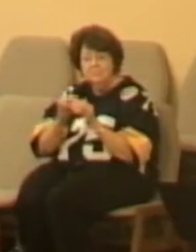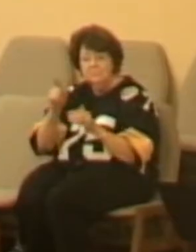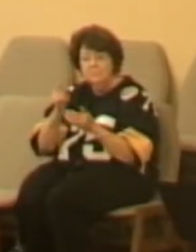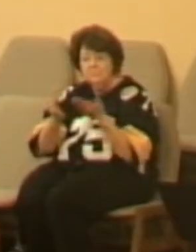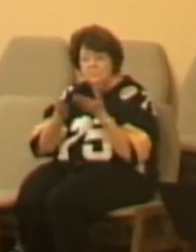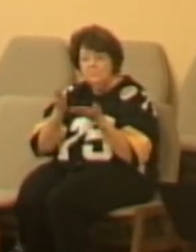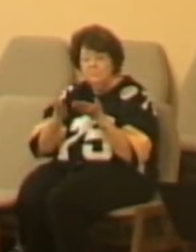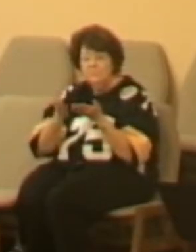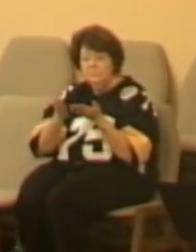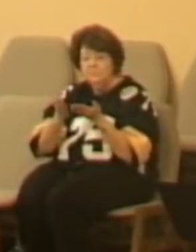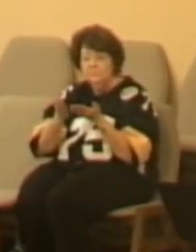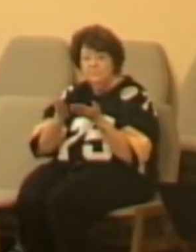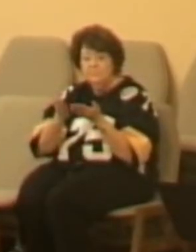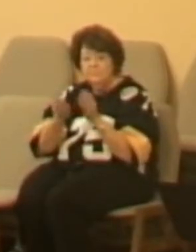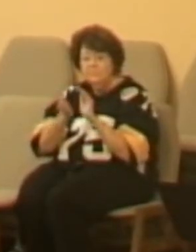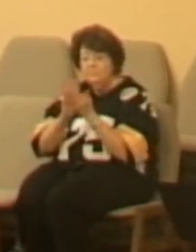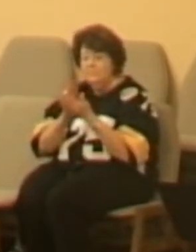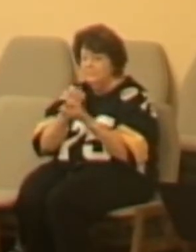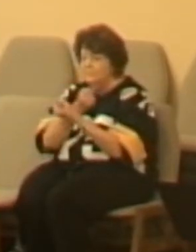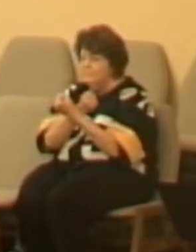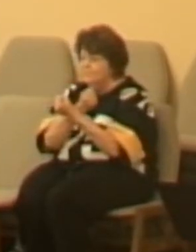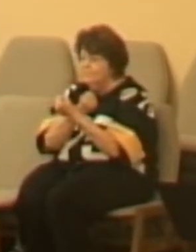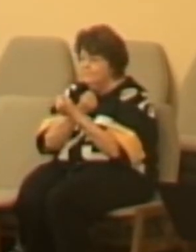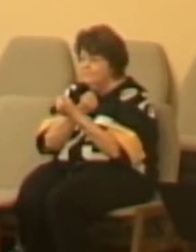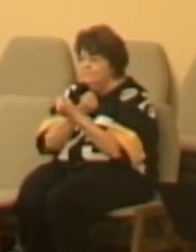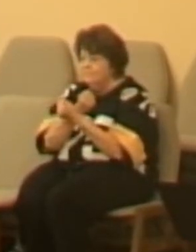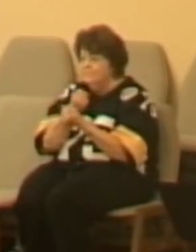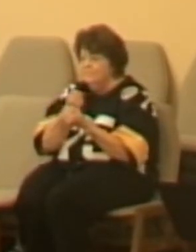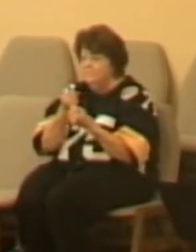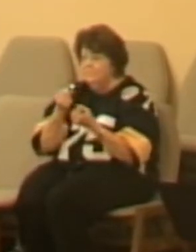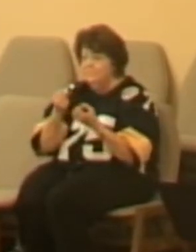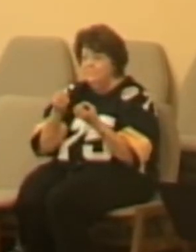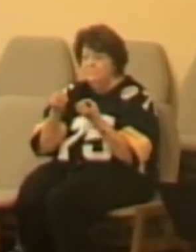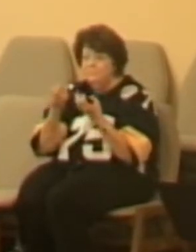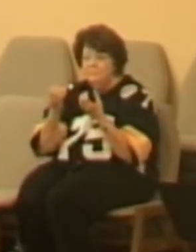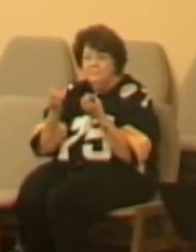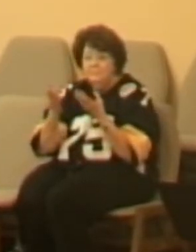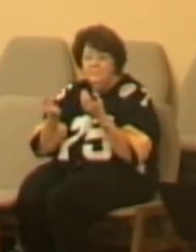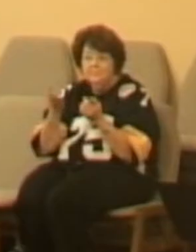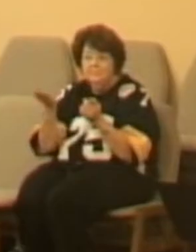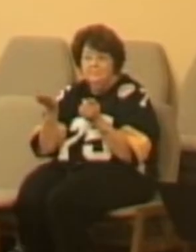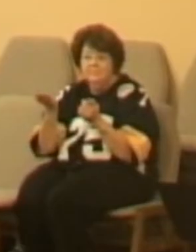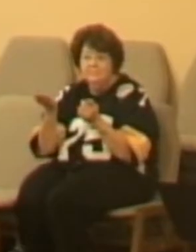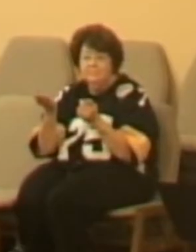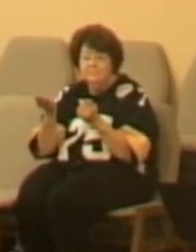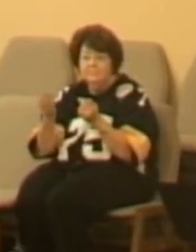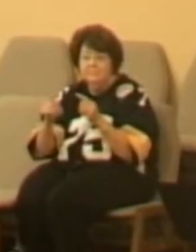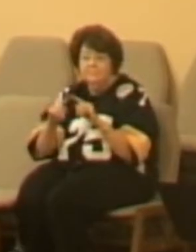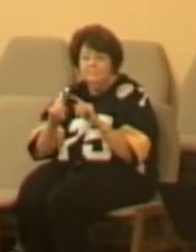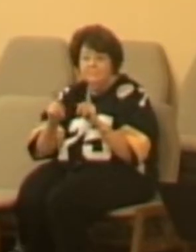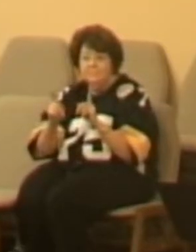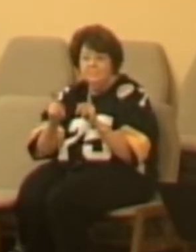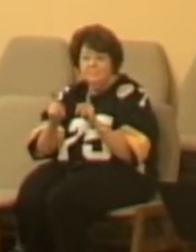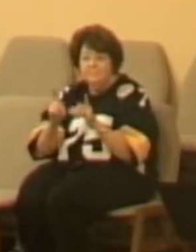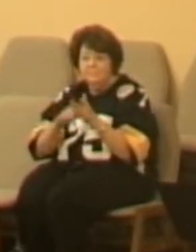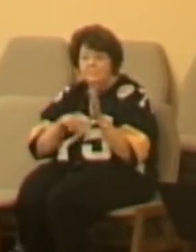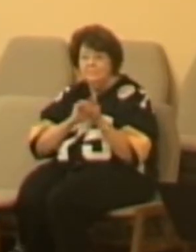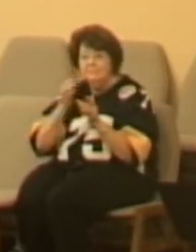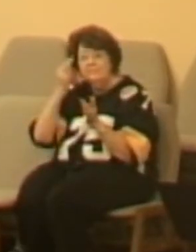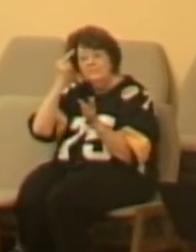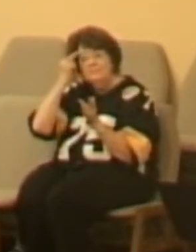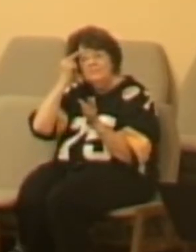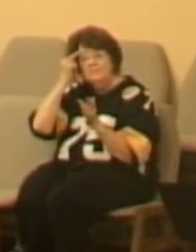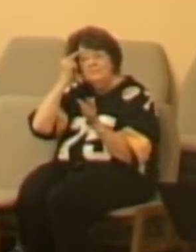I suppose. I can't know that. But what I can know and what I do know